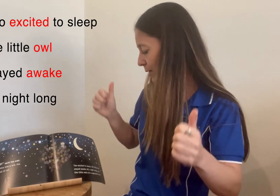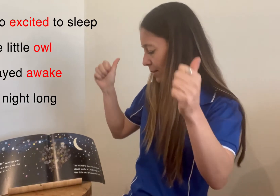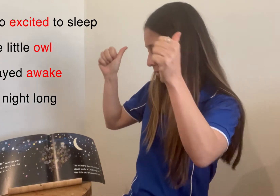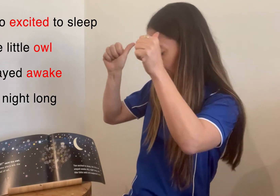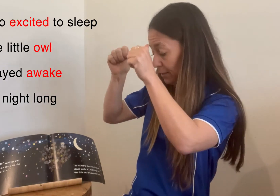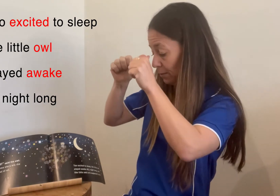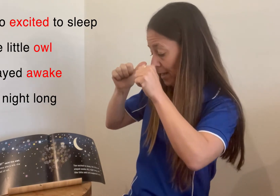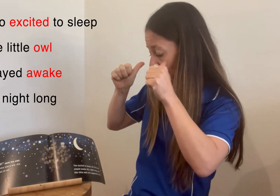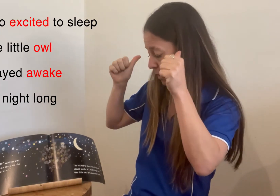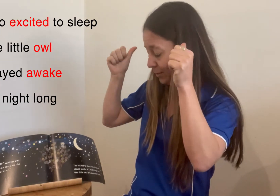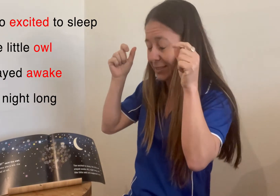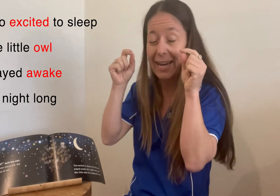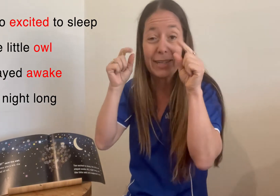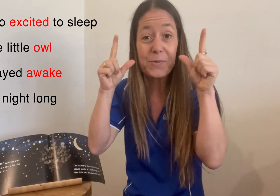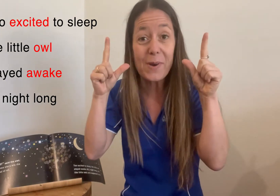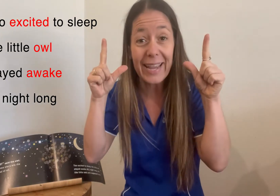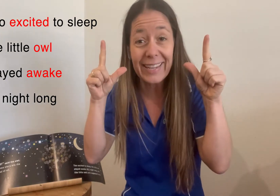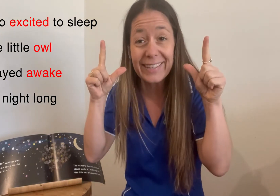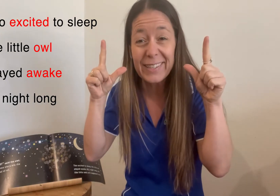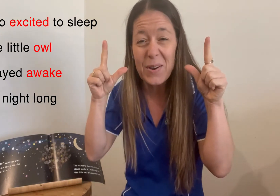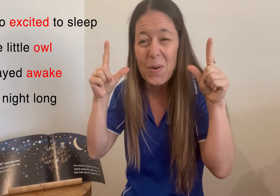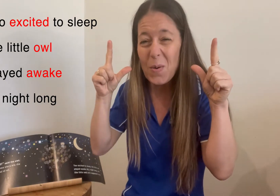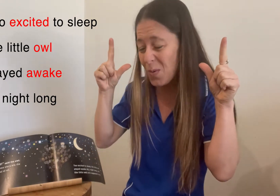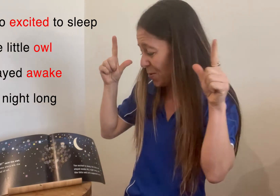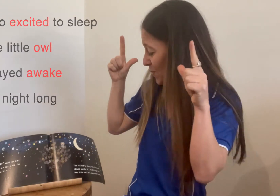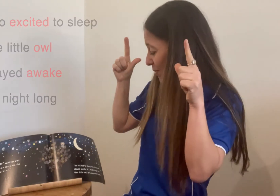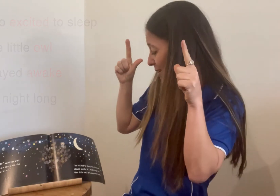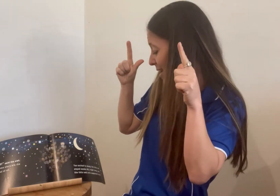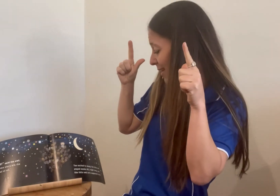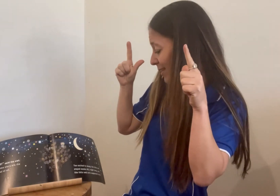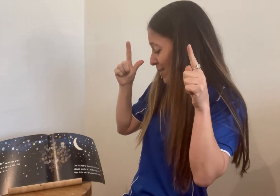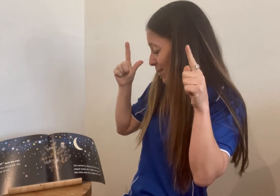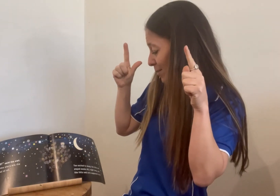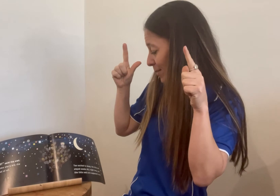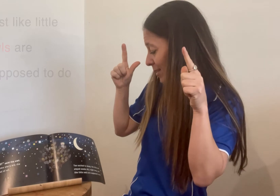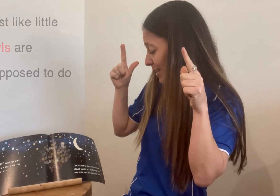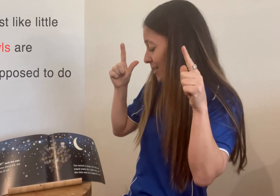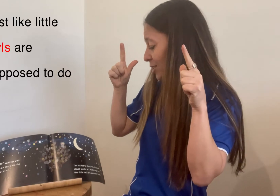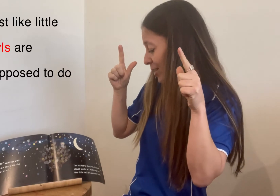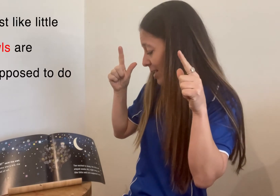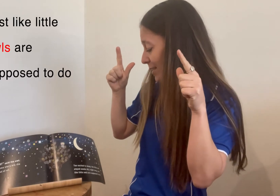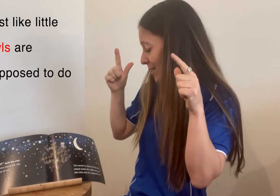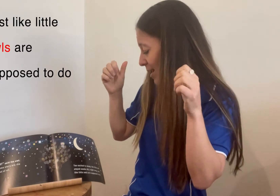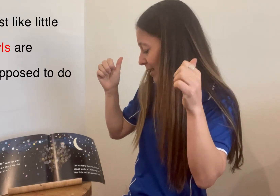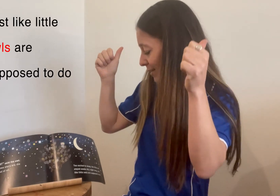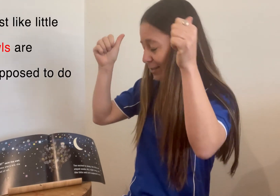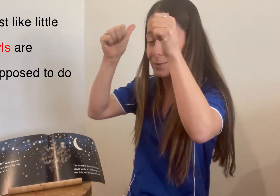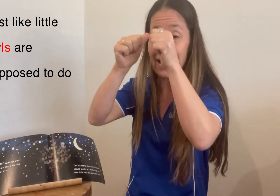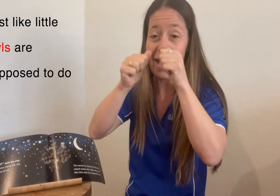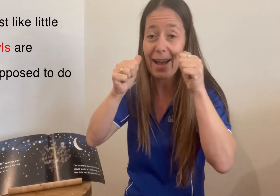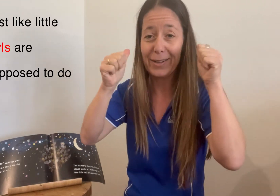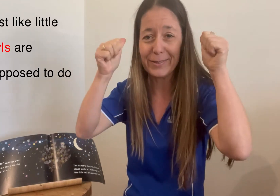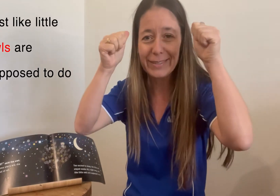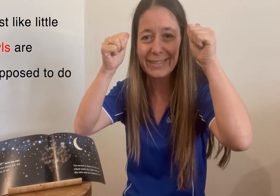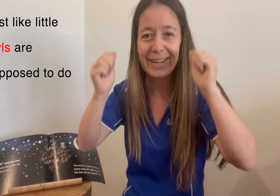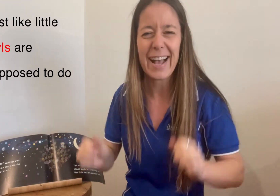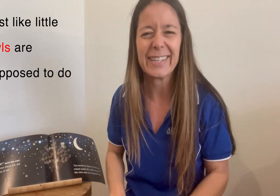the little owl stayed awake, all night long, just like little owls are